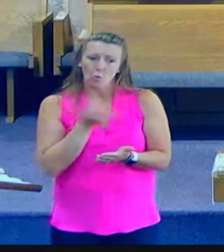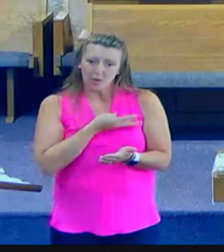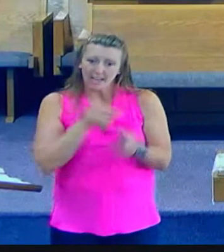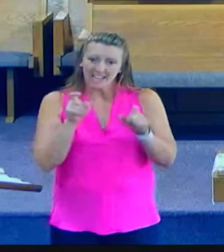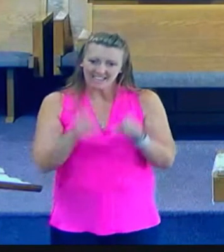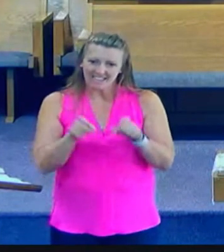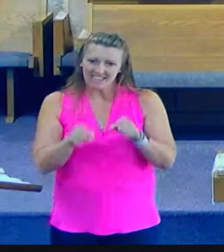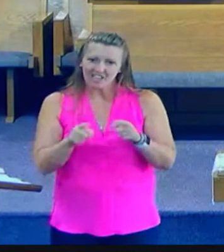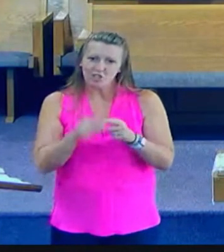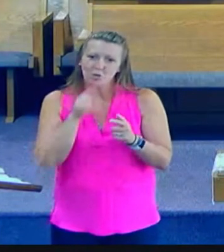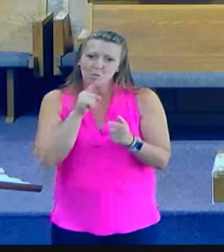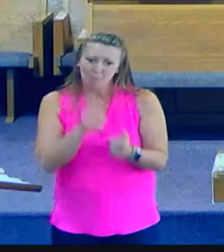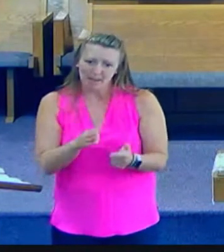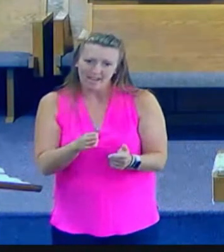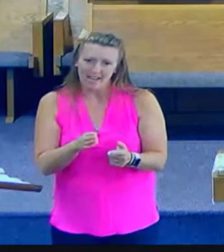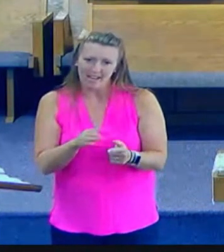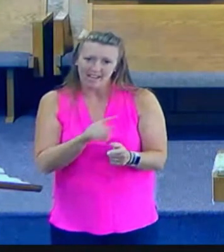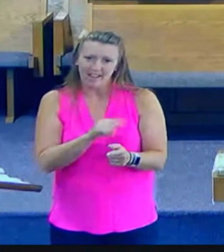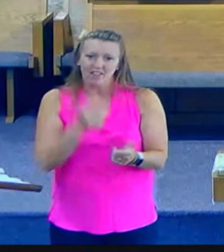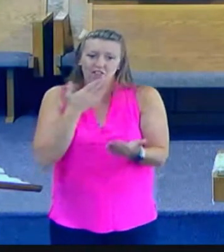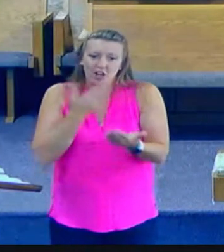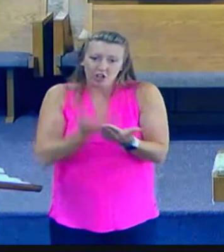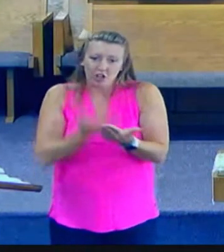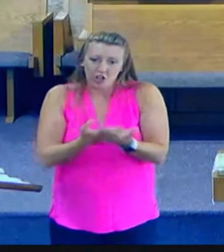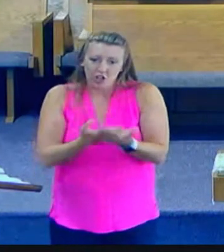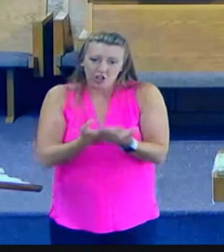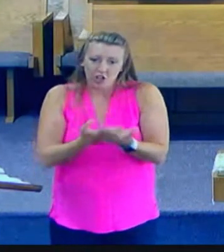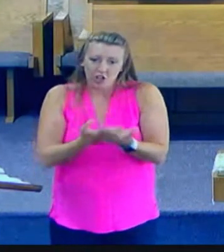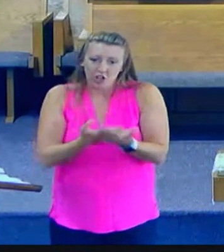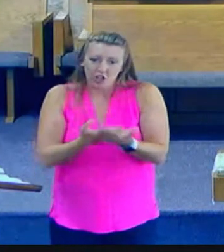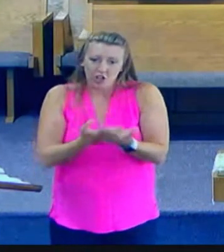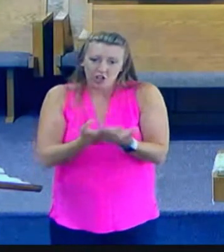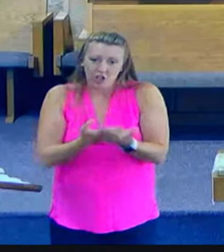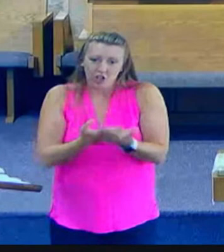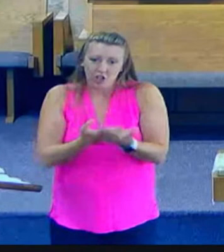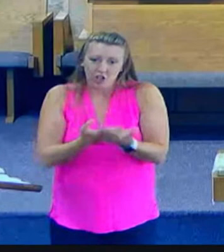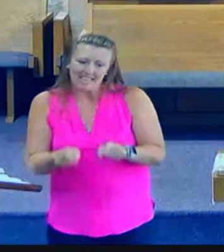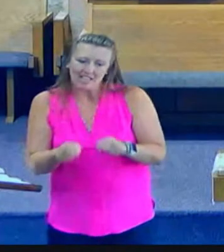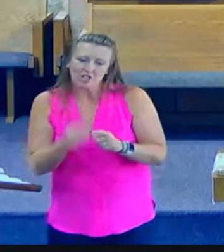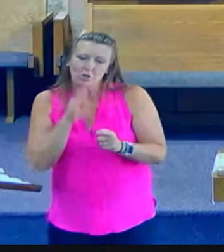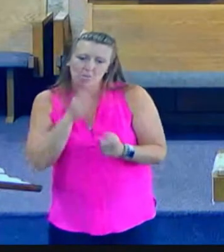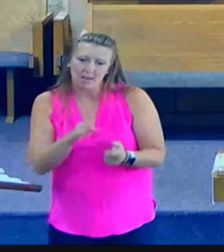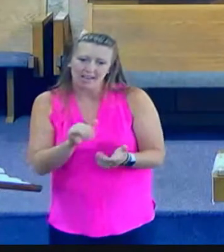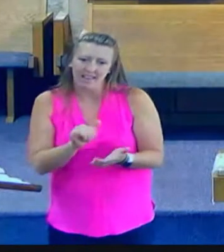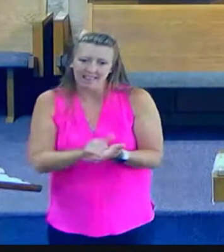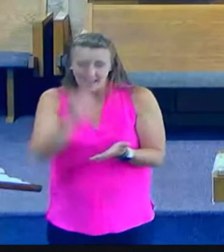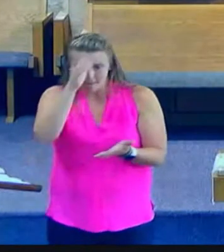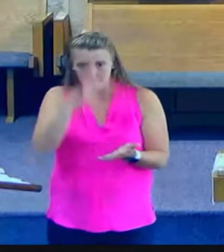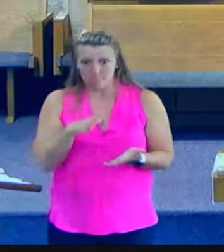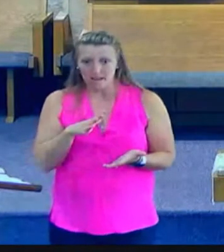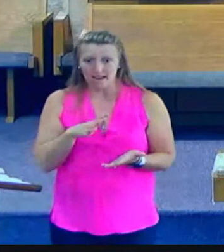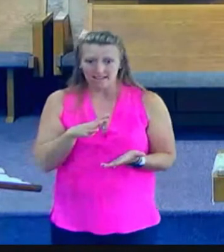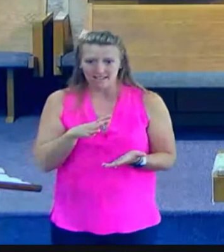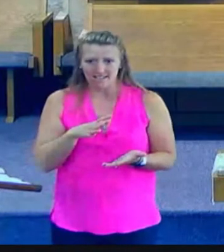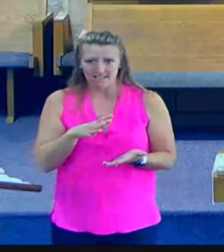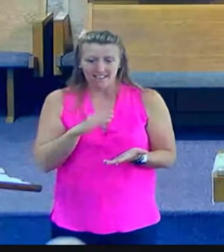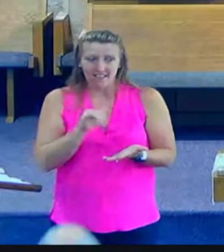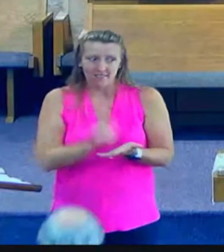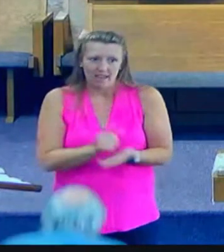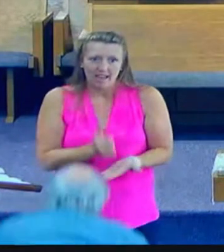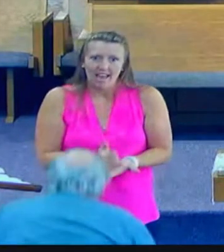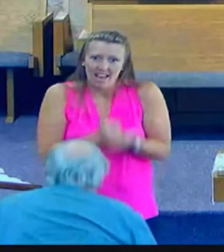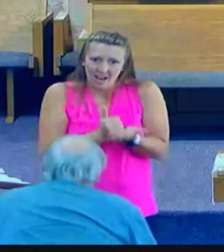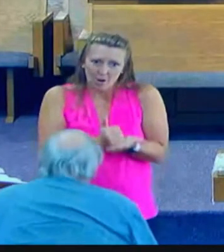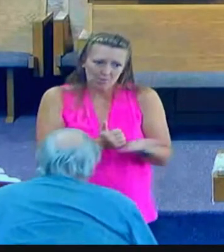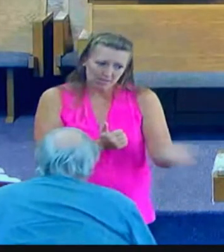stand again, please, stretch your legs, keep you awake this morning. Begin reading with verse 7. A woman of Samaria